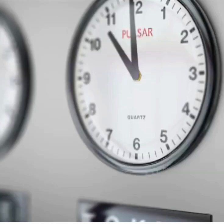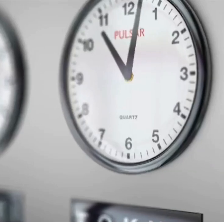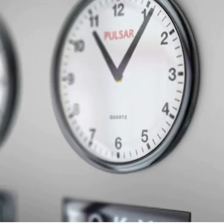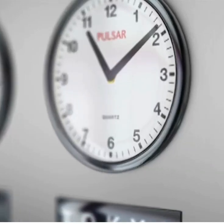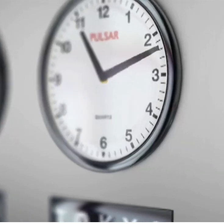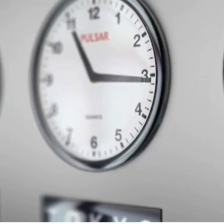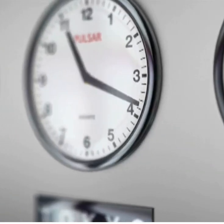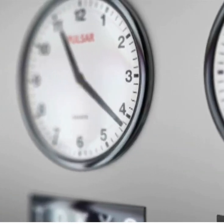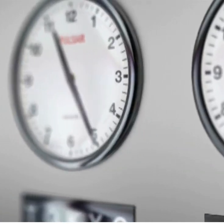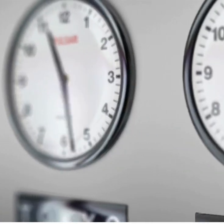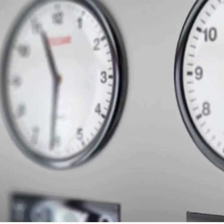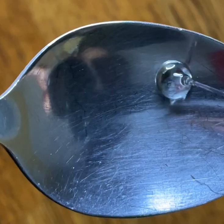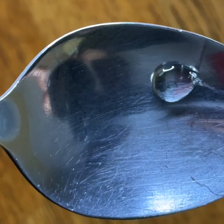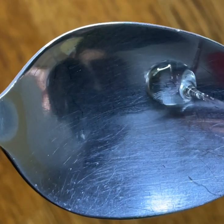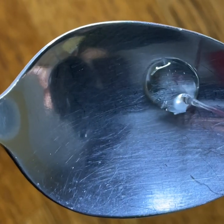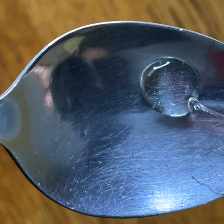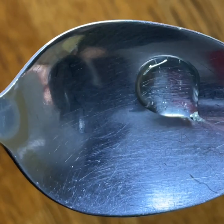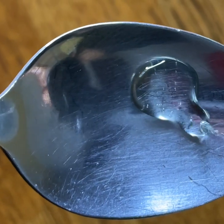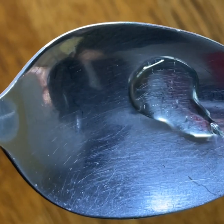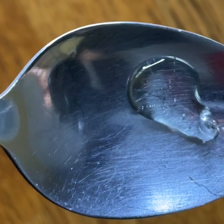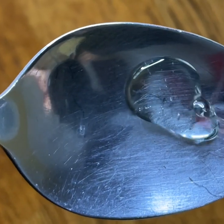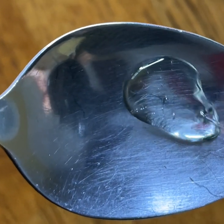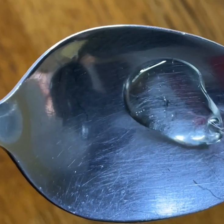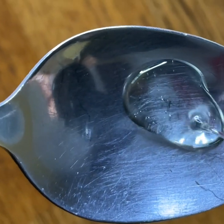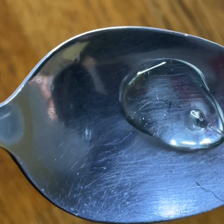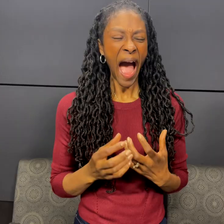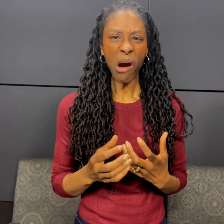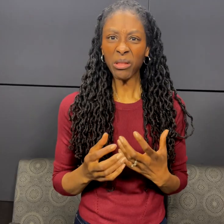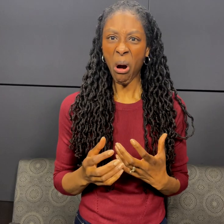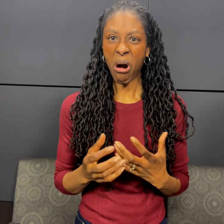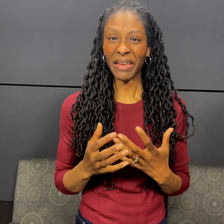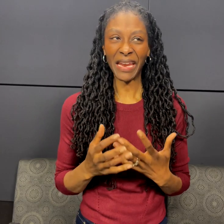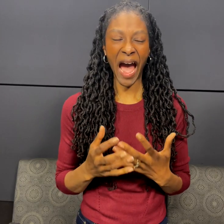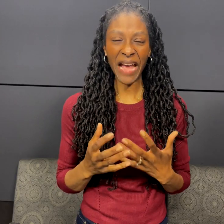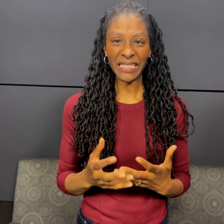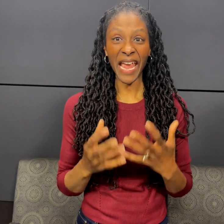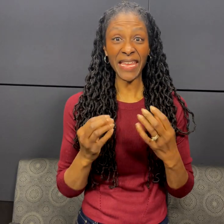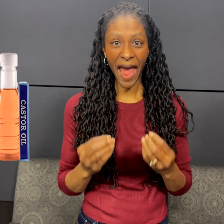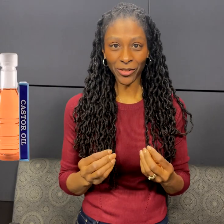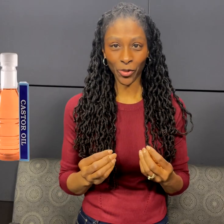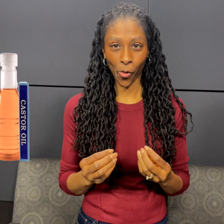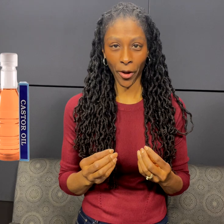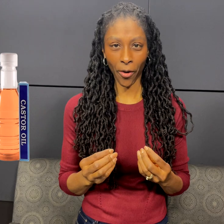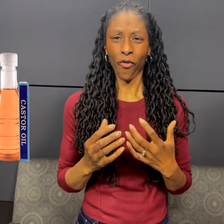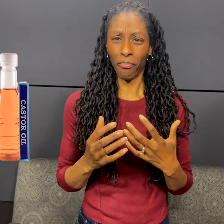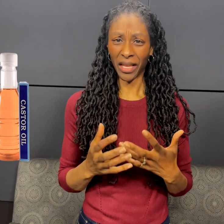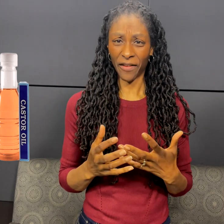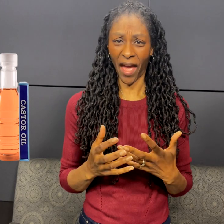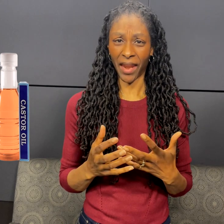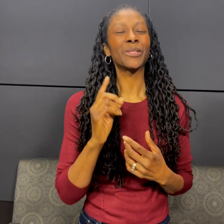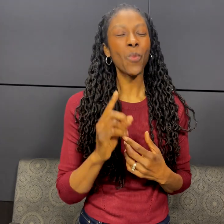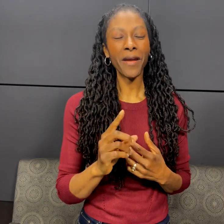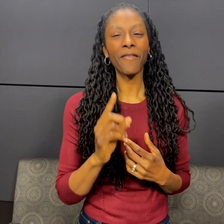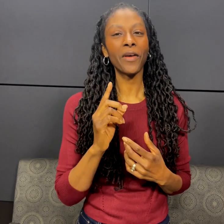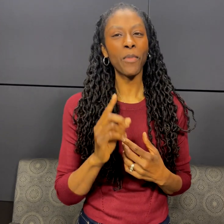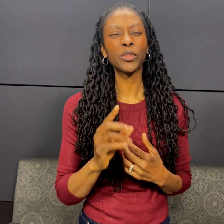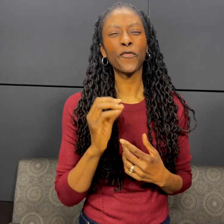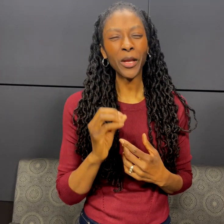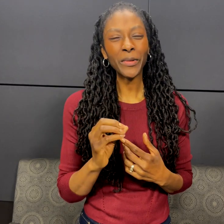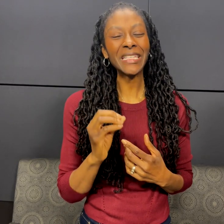How long should I give it? How long may I consume it? How long can I take castor oil for belly fat? It's one of the most frequently